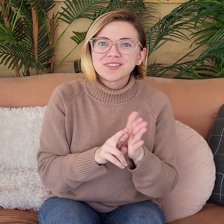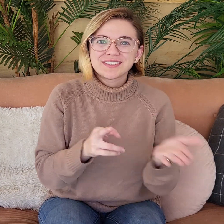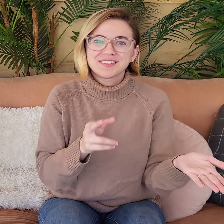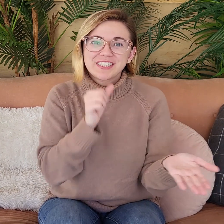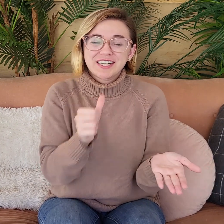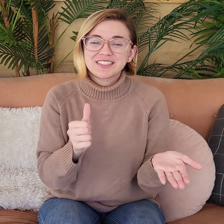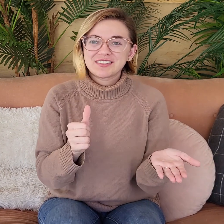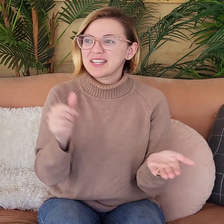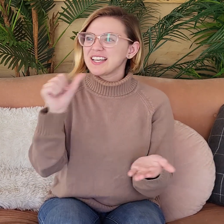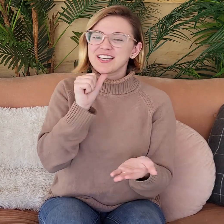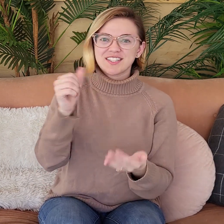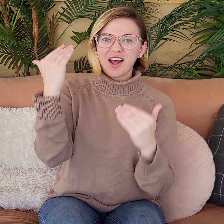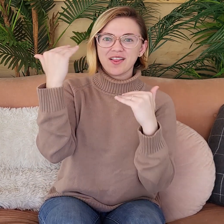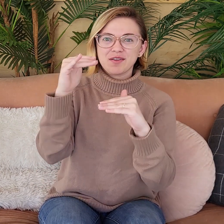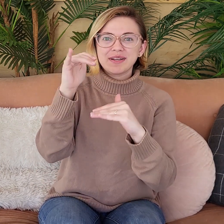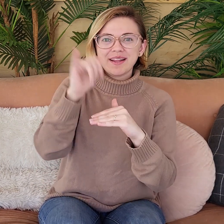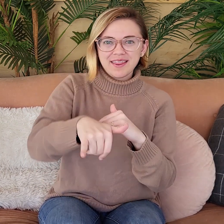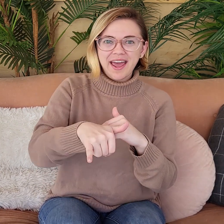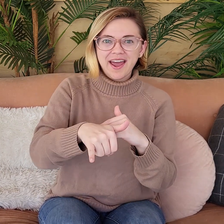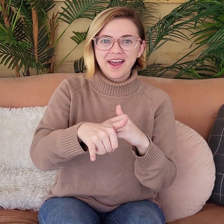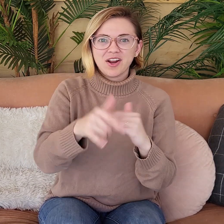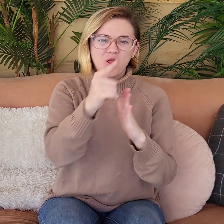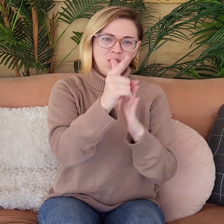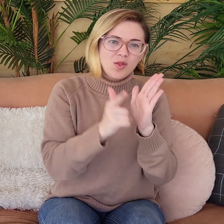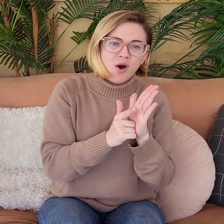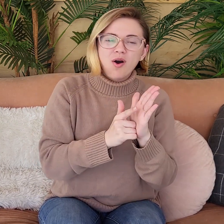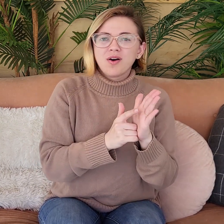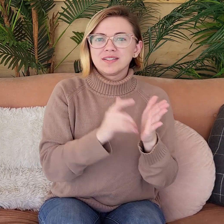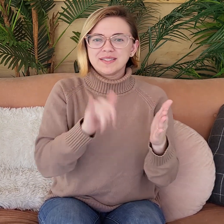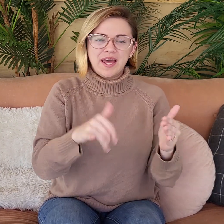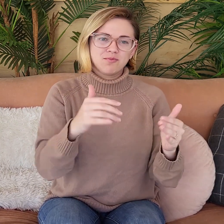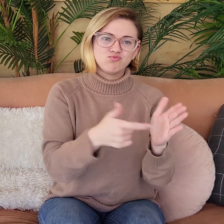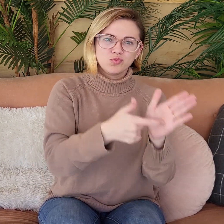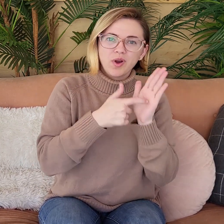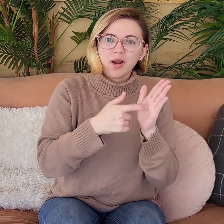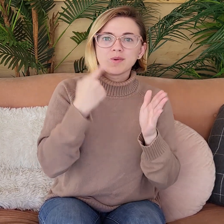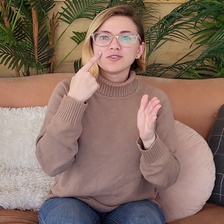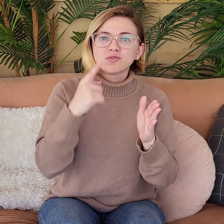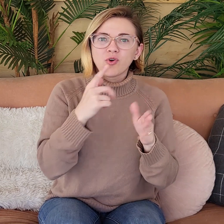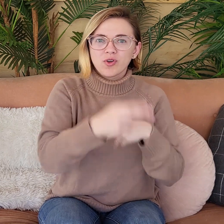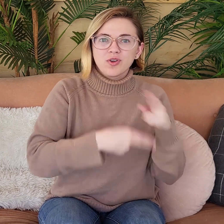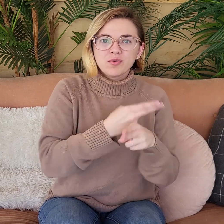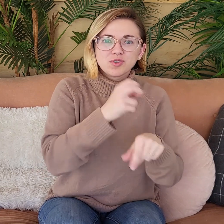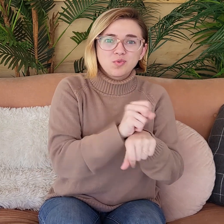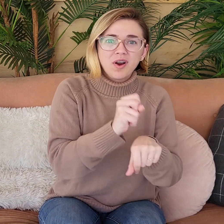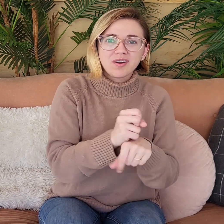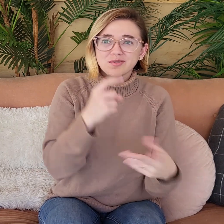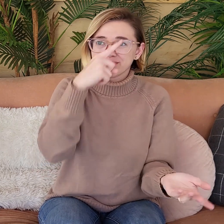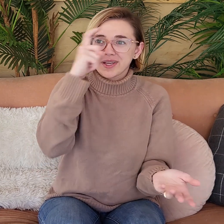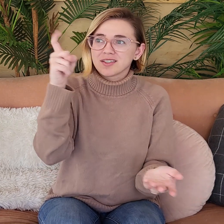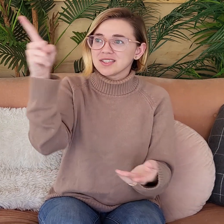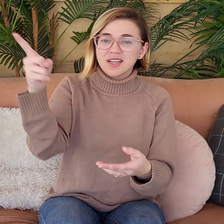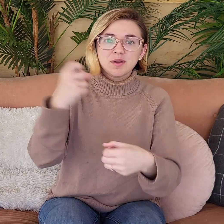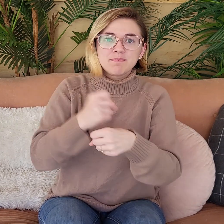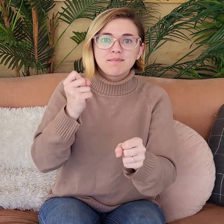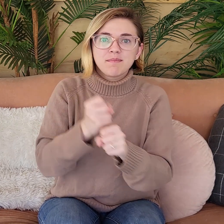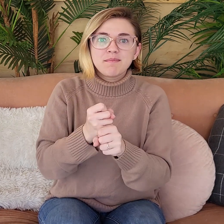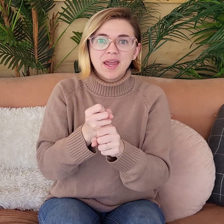the universe works. He doesn't have to follow those rules. He's not limited to that. He's not limited to those laws or those requirements for how the